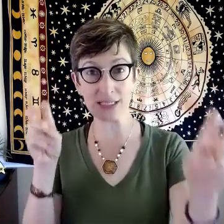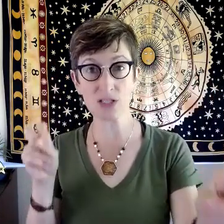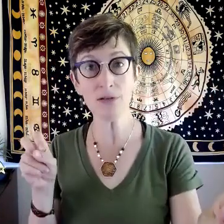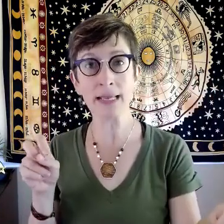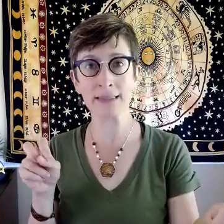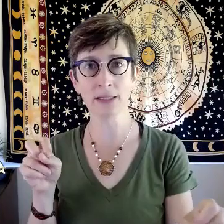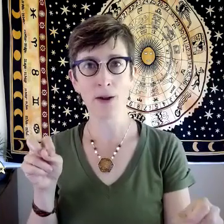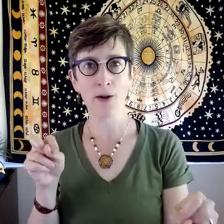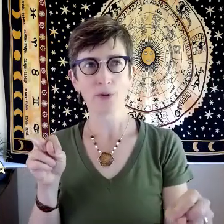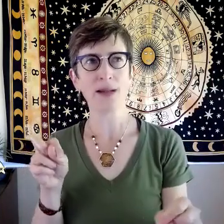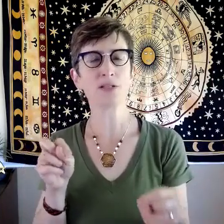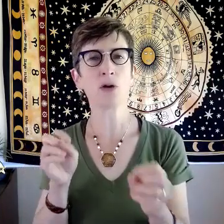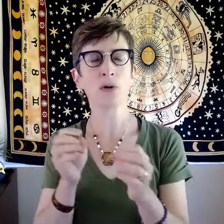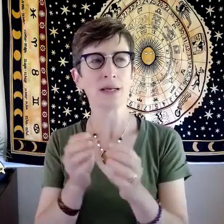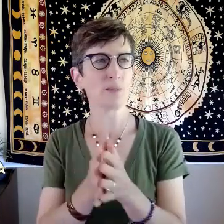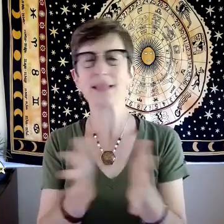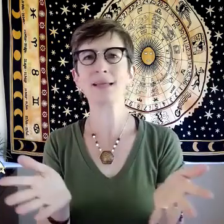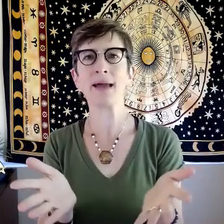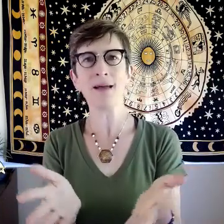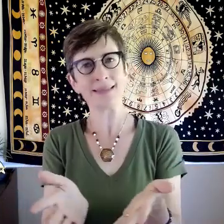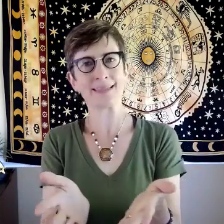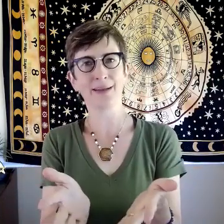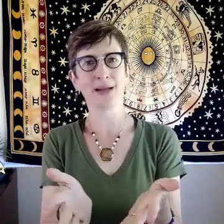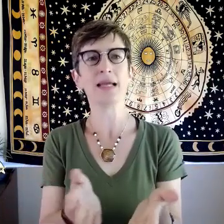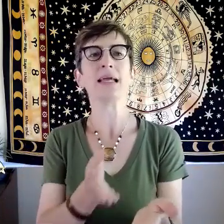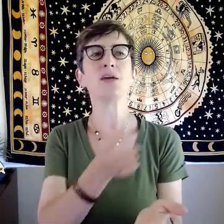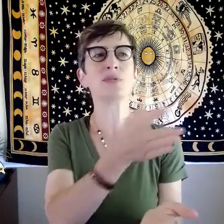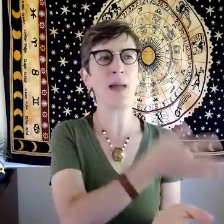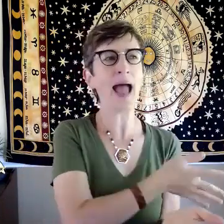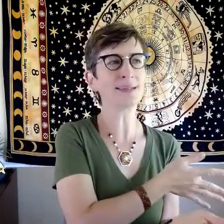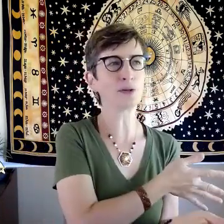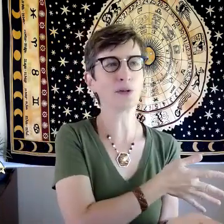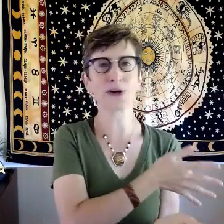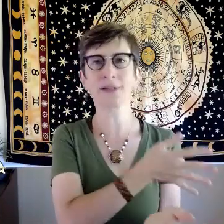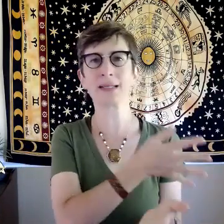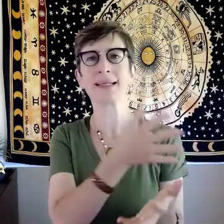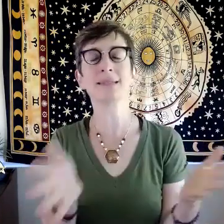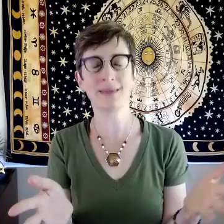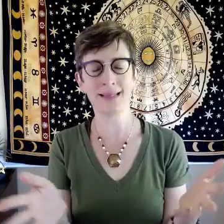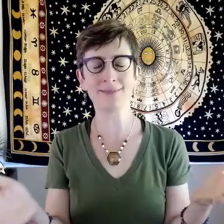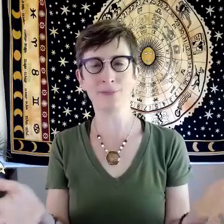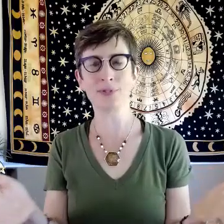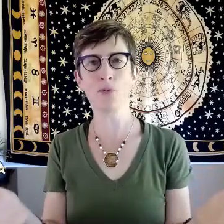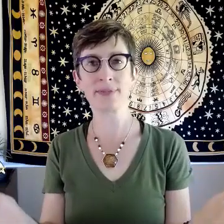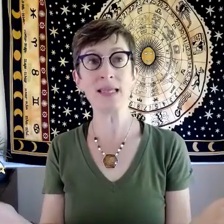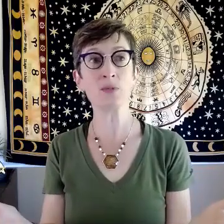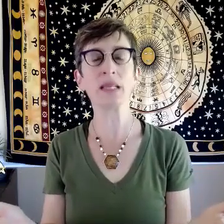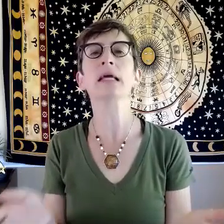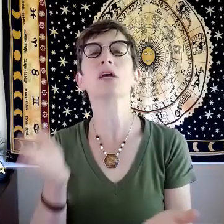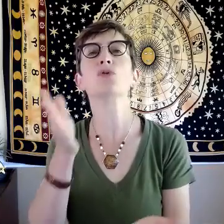student right so i mean think about einstein right he was a patent clerk he did he was more things but he